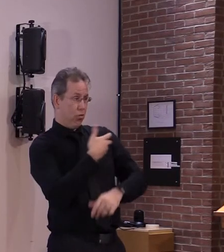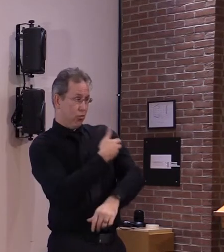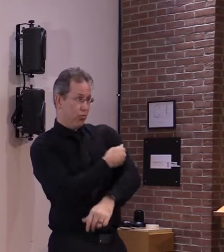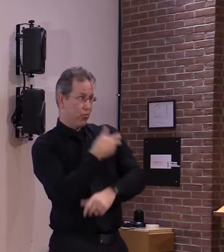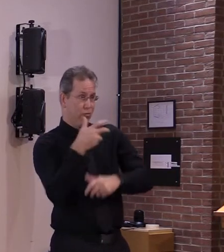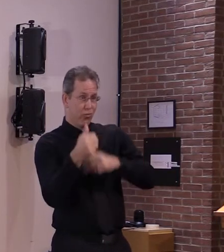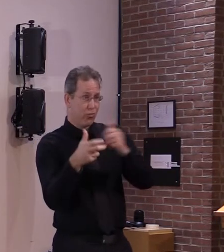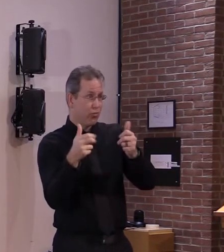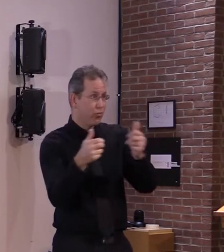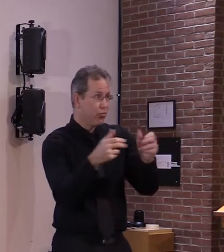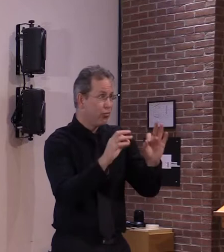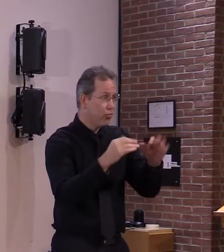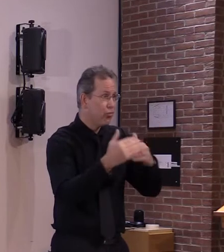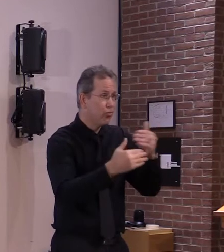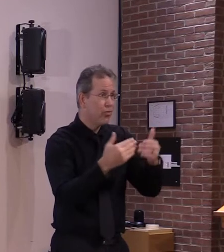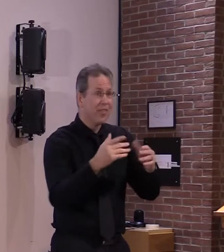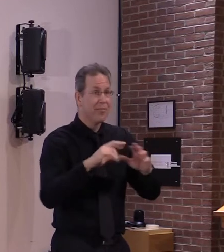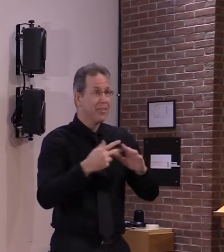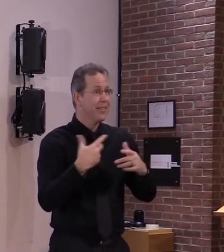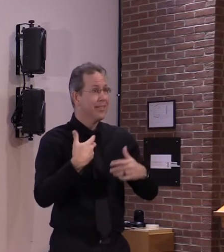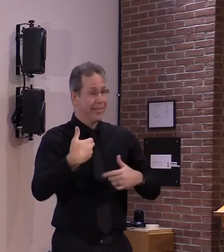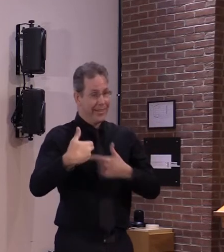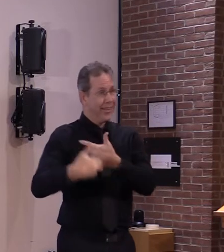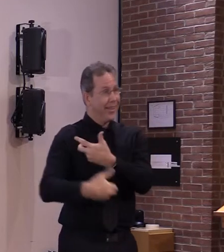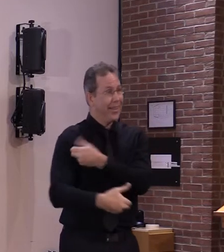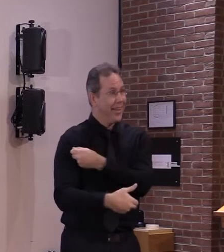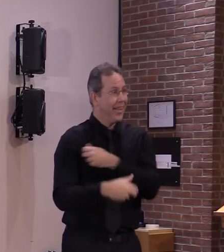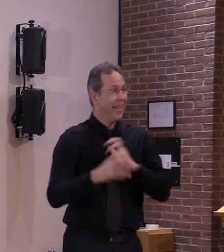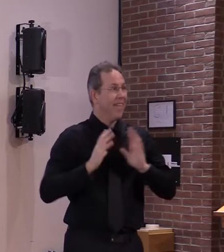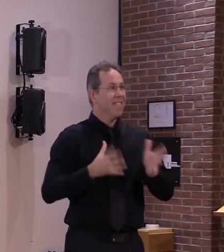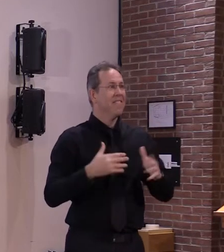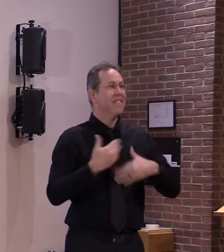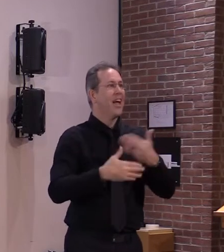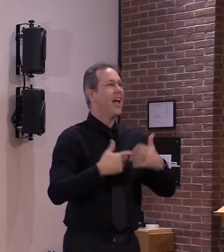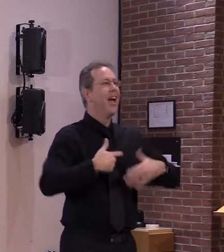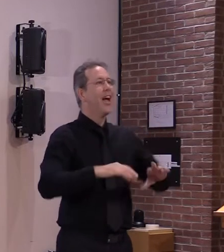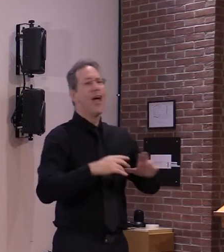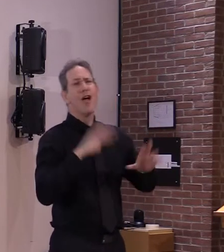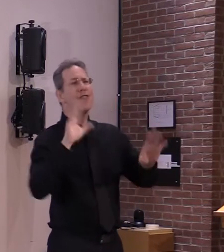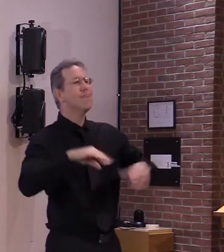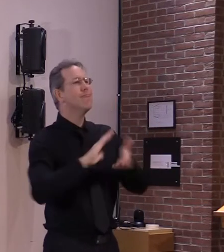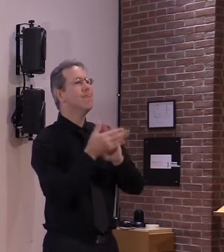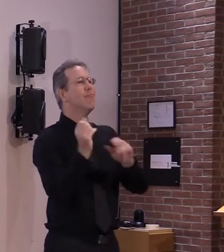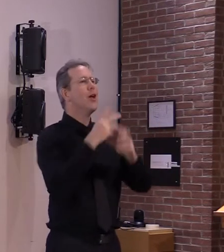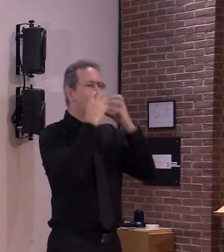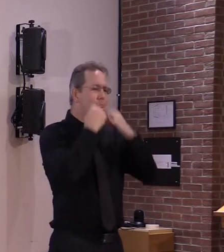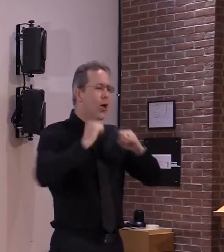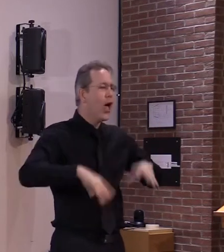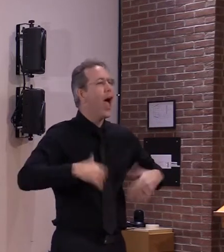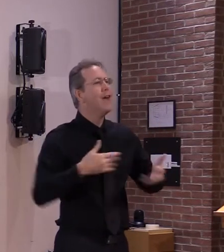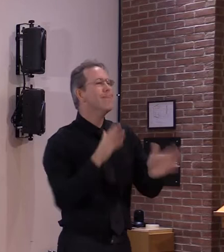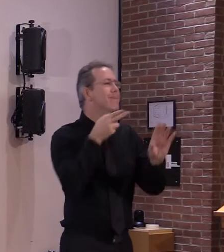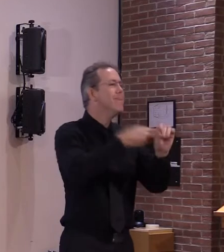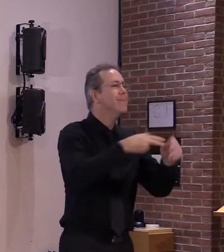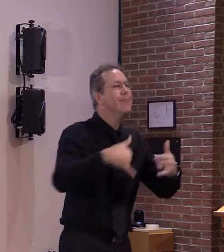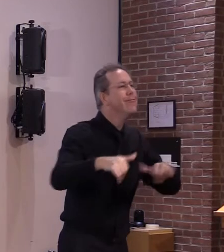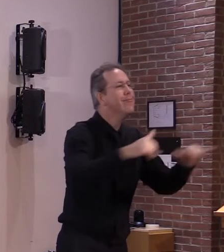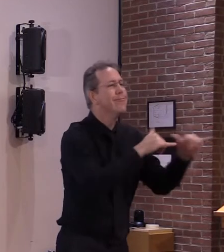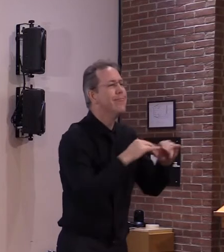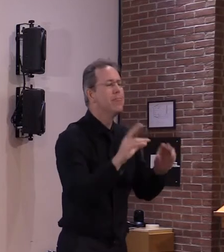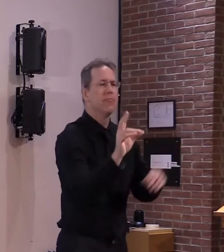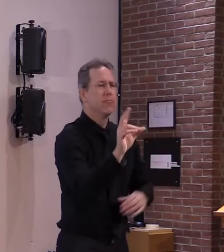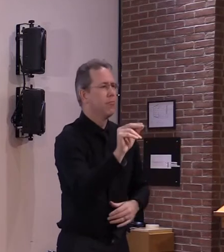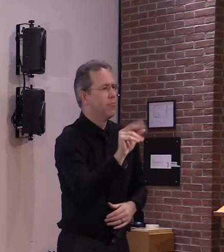to help prevent the spread of illness and follow the same guidance as everyone else including wearing a mask